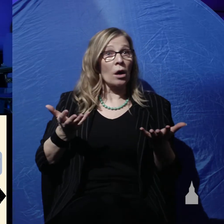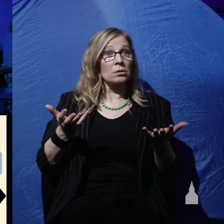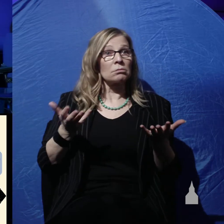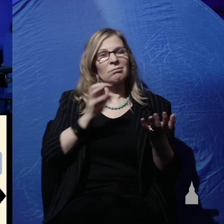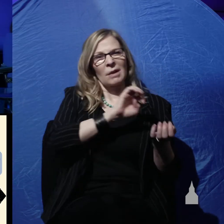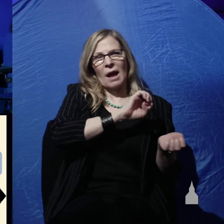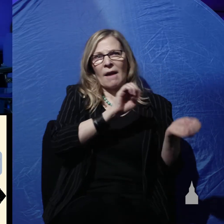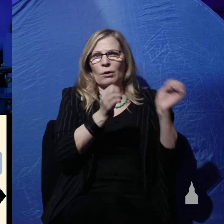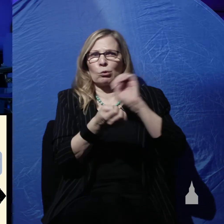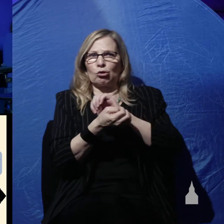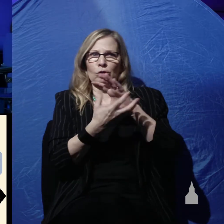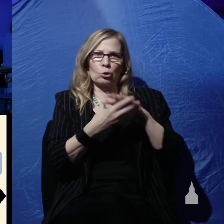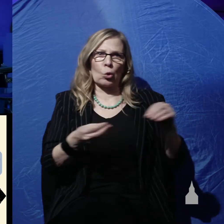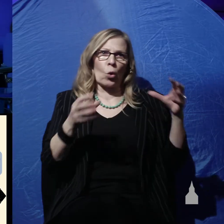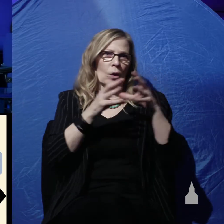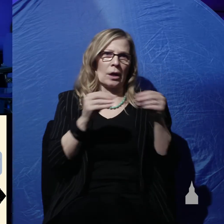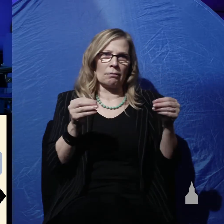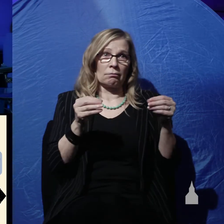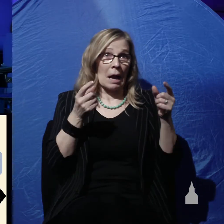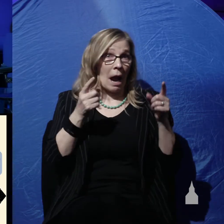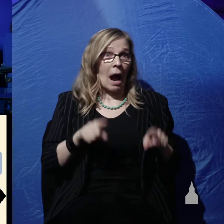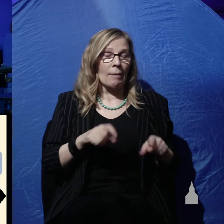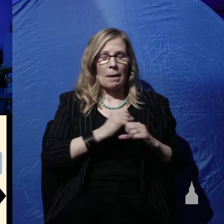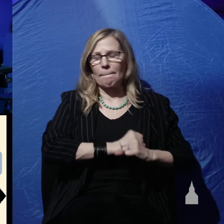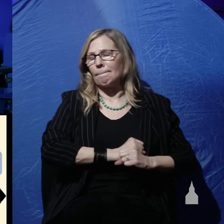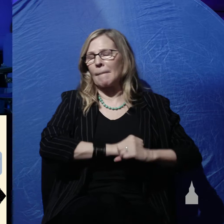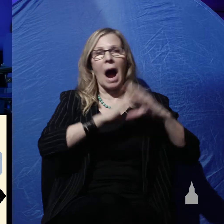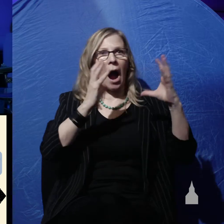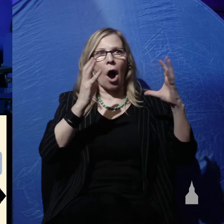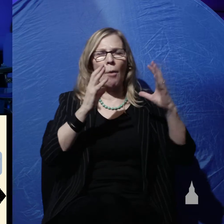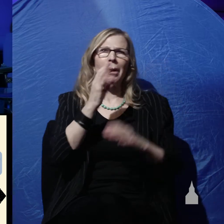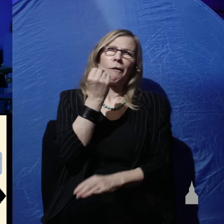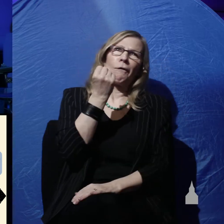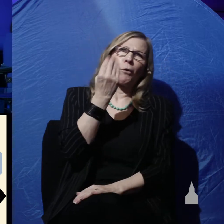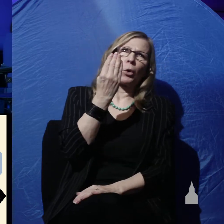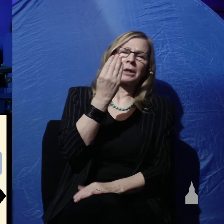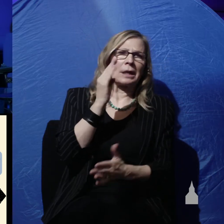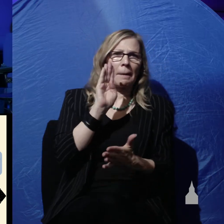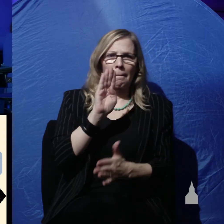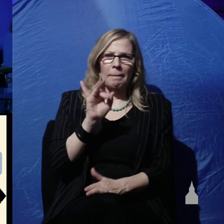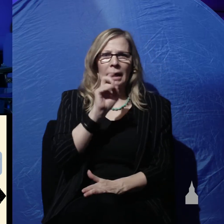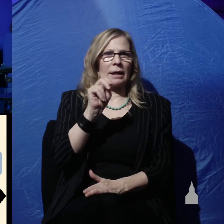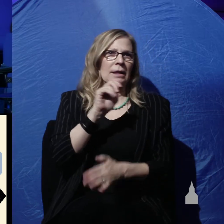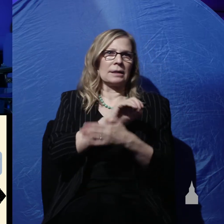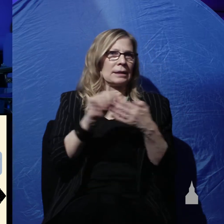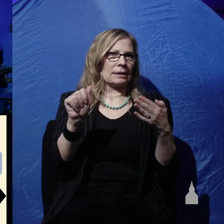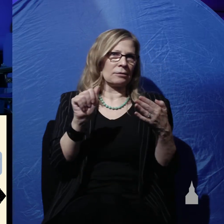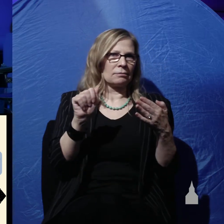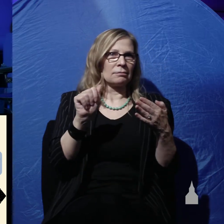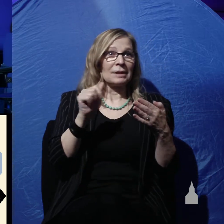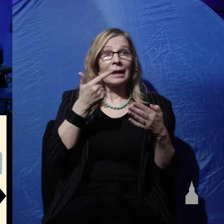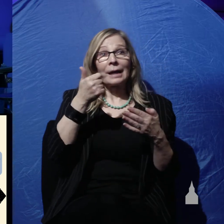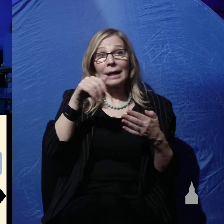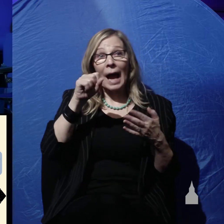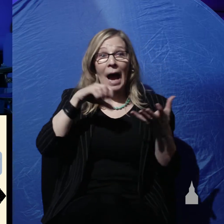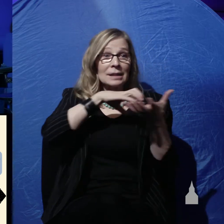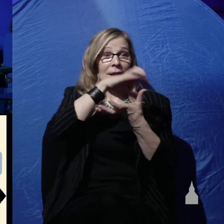story, the Big Bang. About 14 billion years ago, gas clouds collapsed eventually, forming the first